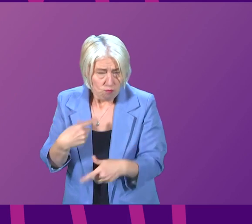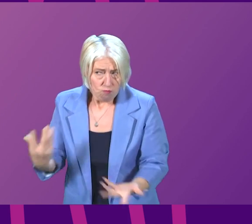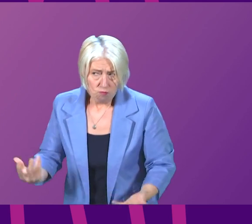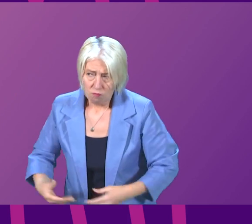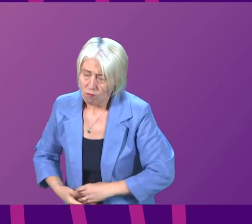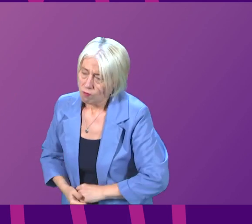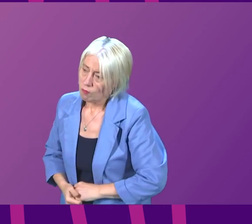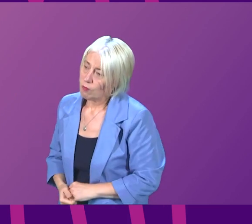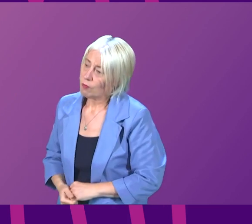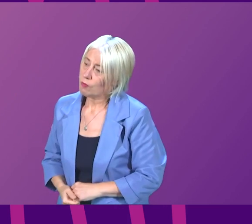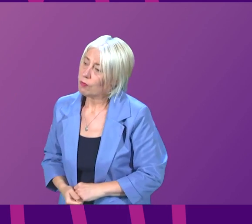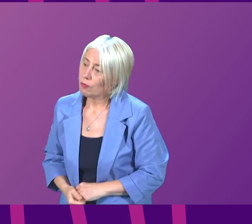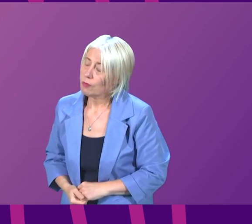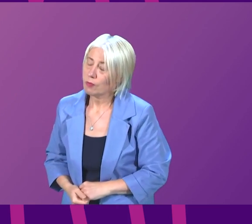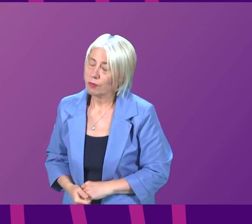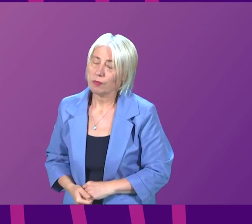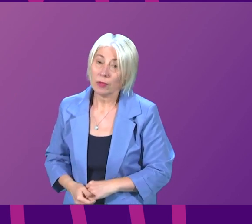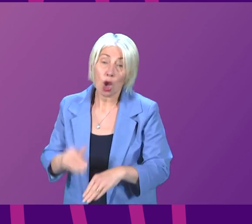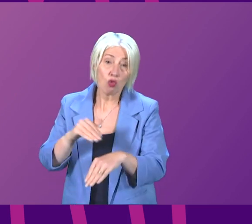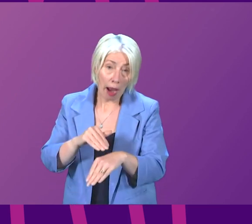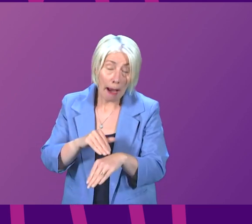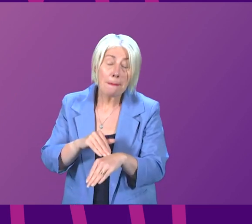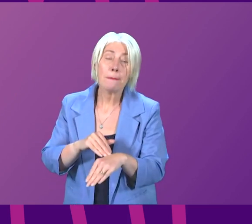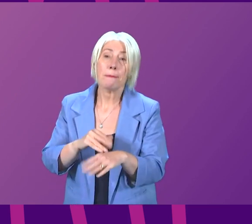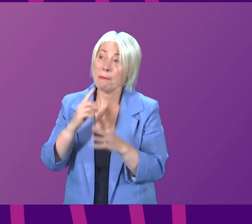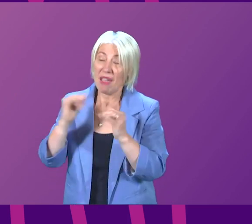first minister crime including violent